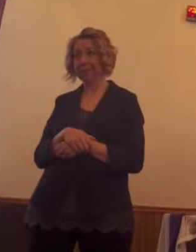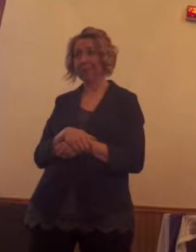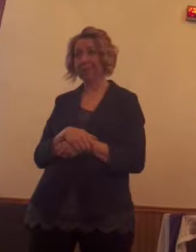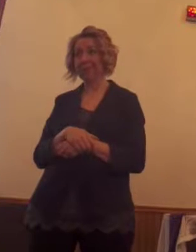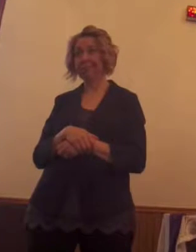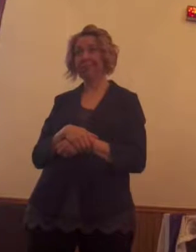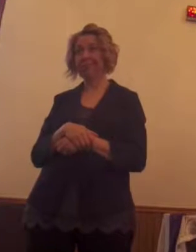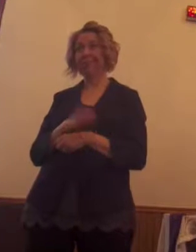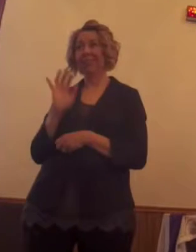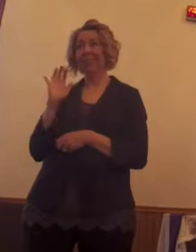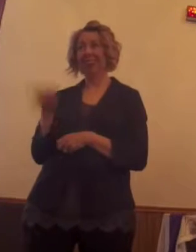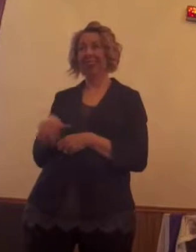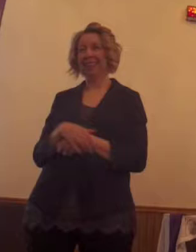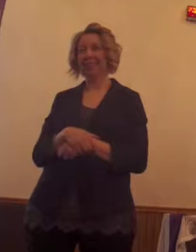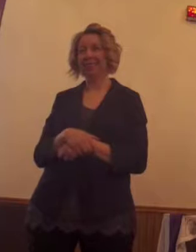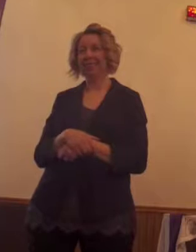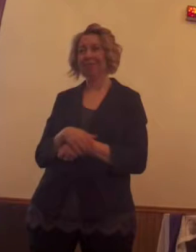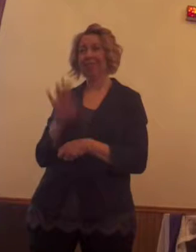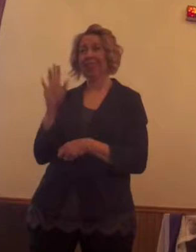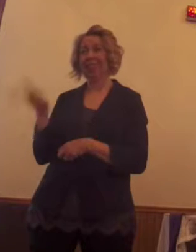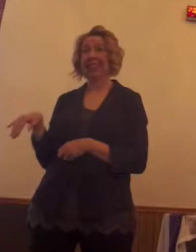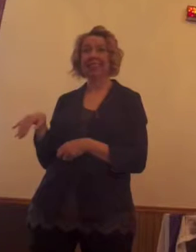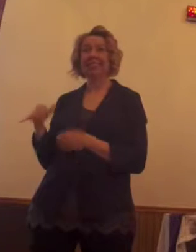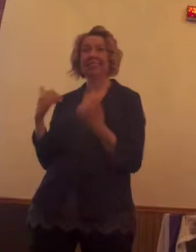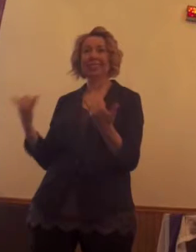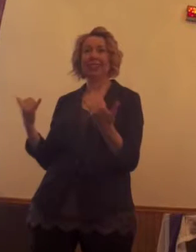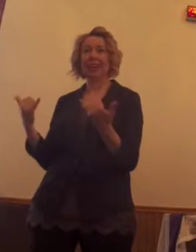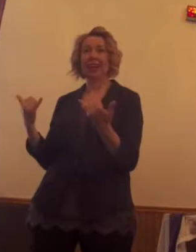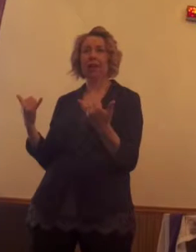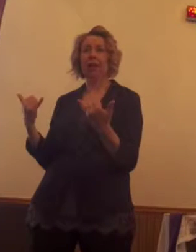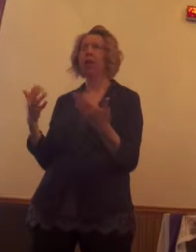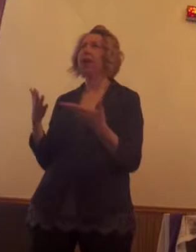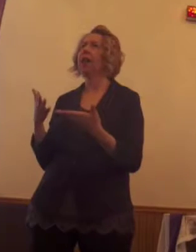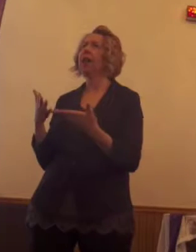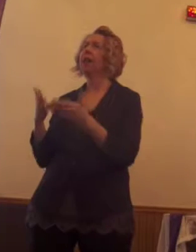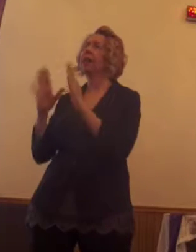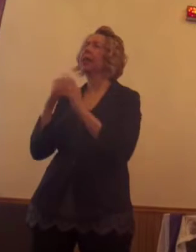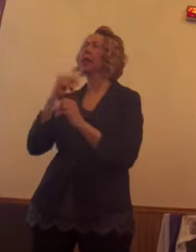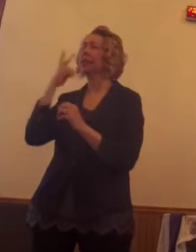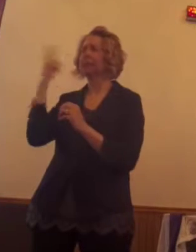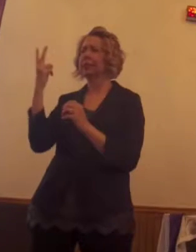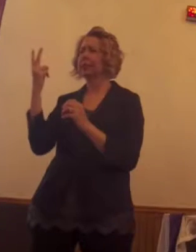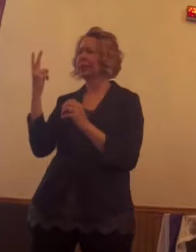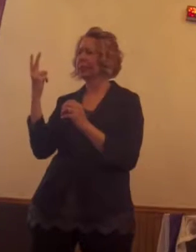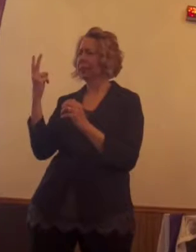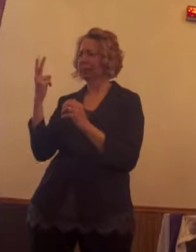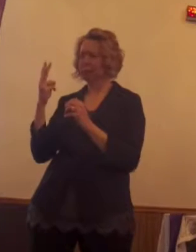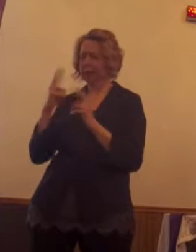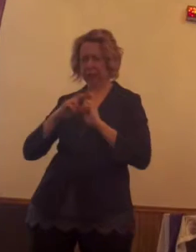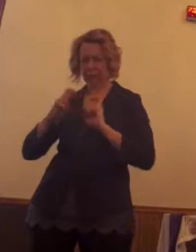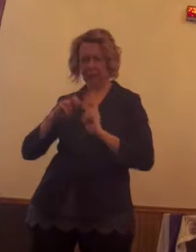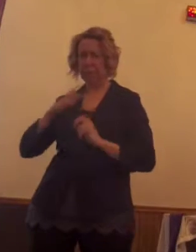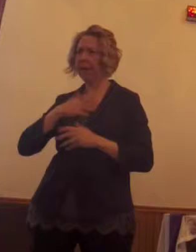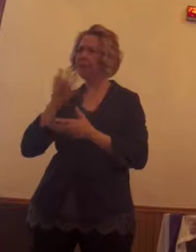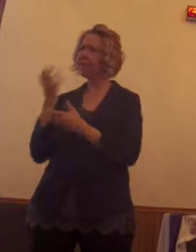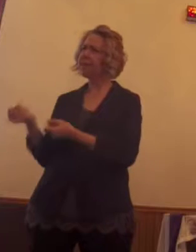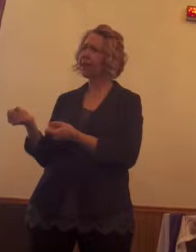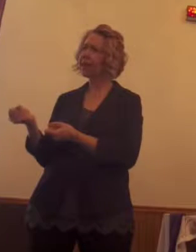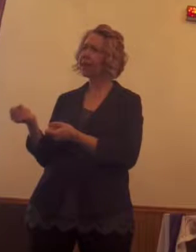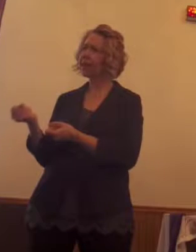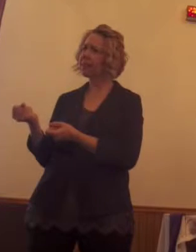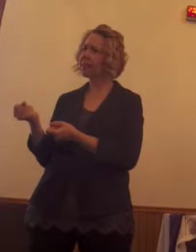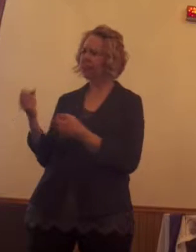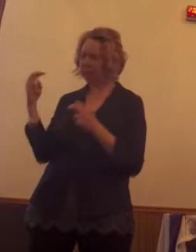taken that four weeks on this journey where it is letting us look at different aspects of our faith through the